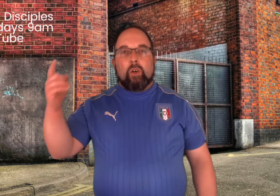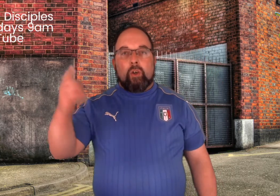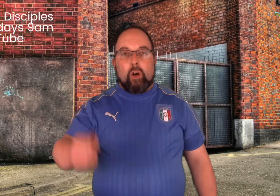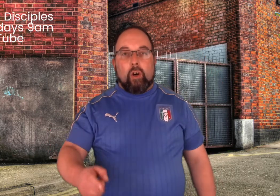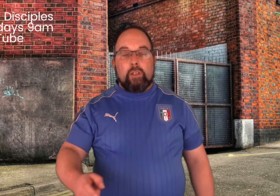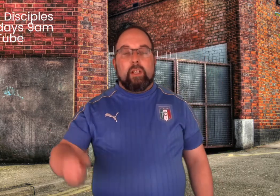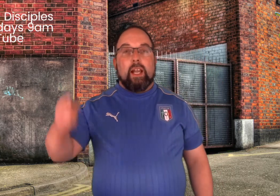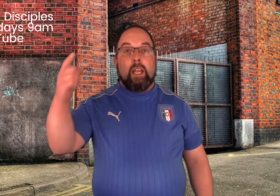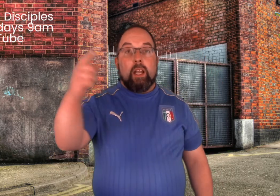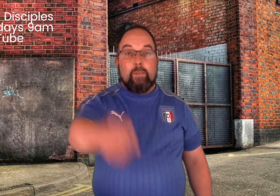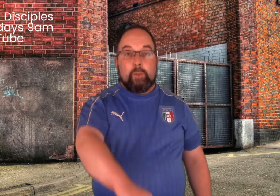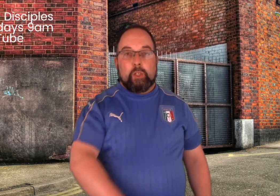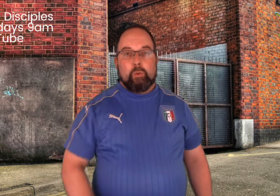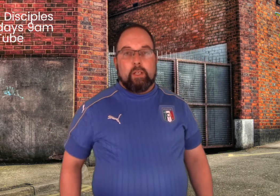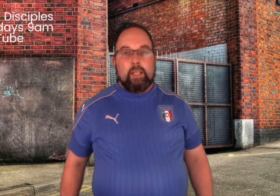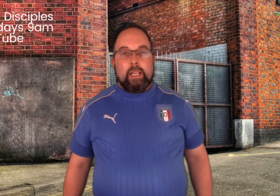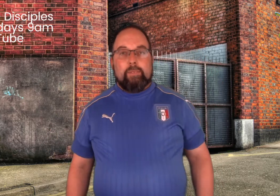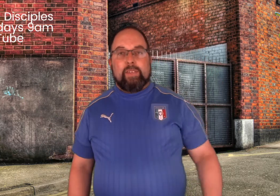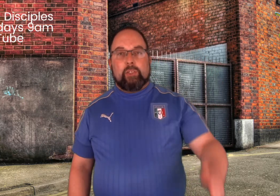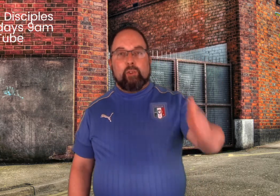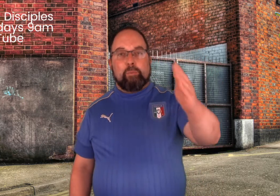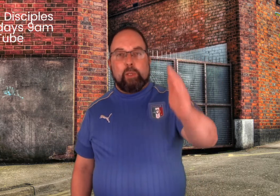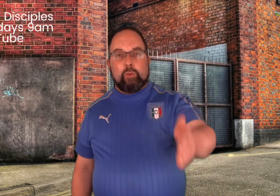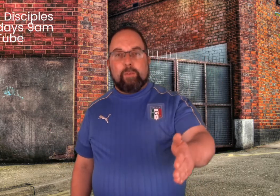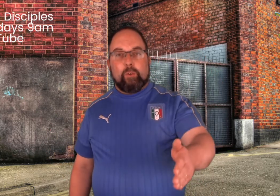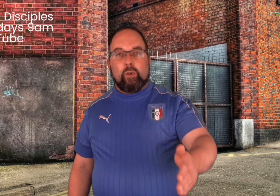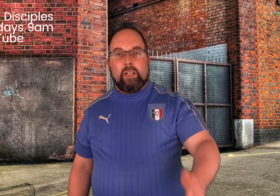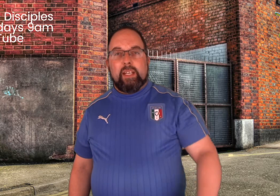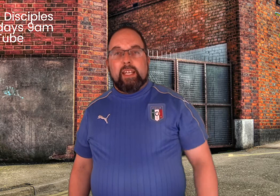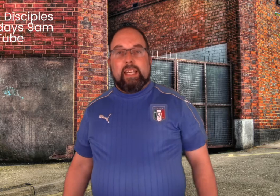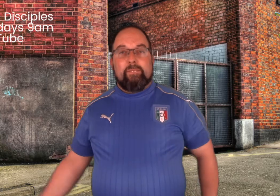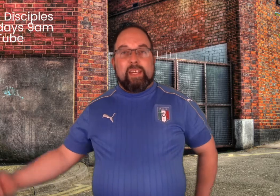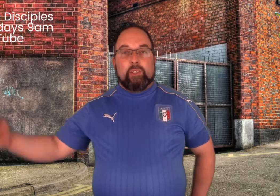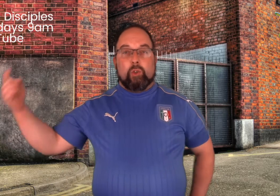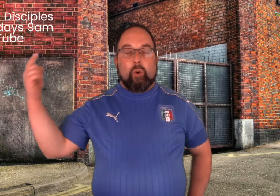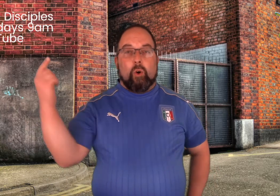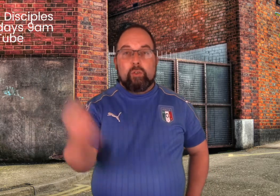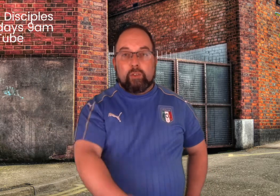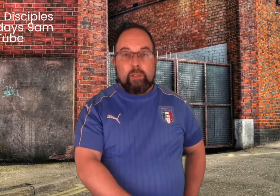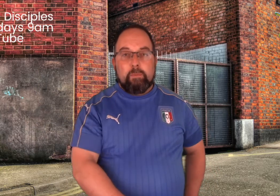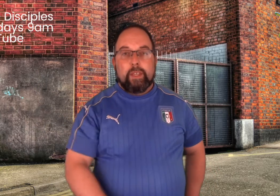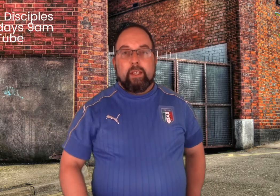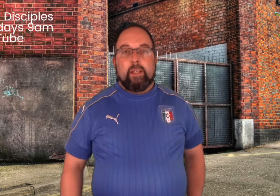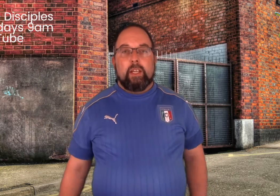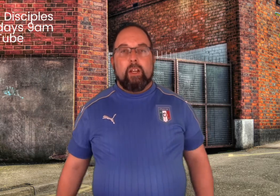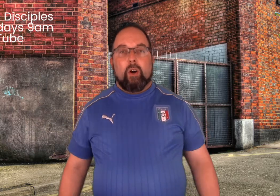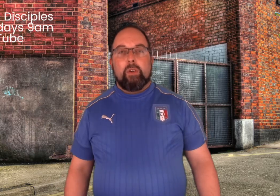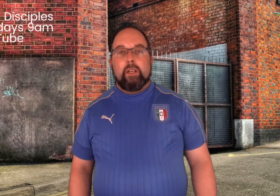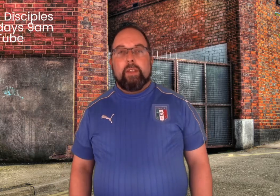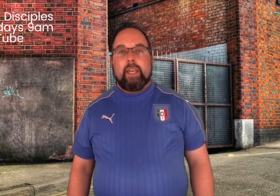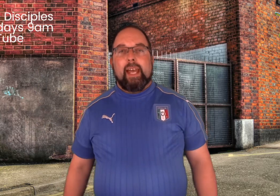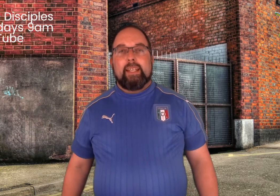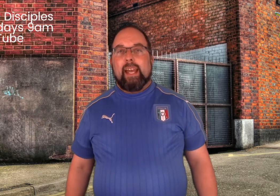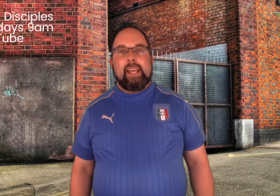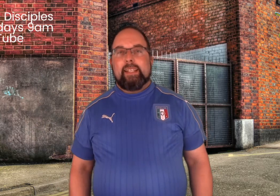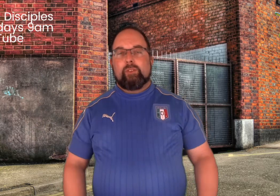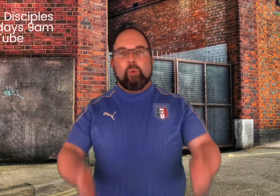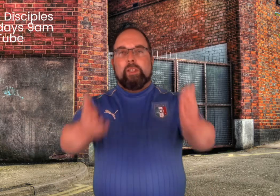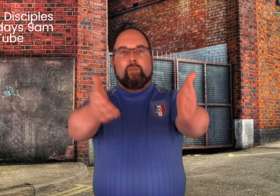God loves you. He thinks you're beautiful. He thinks you're awesome, you know. And he's always for